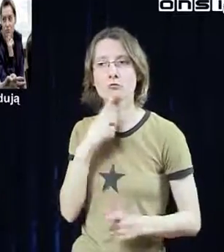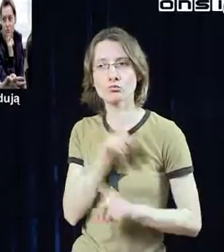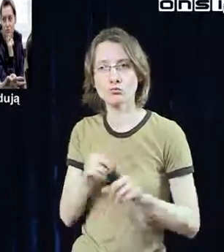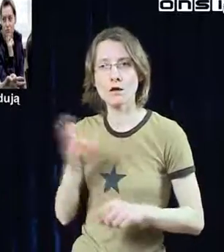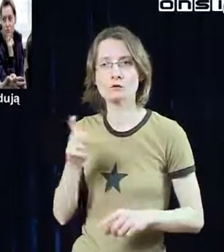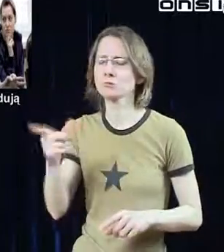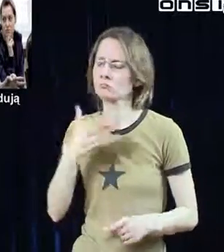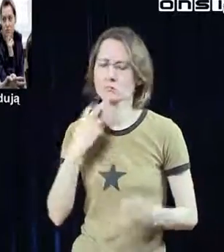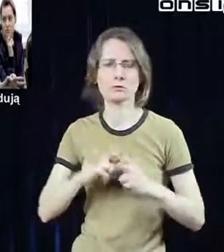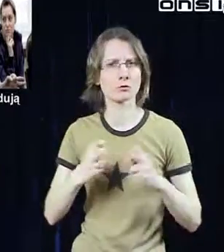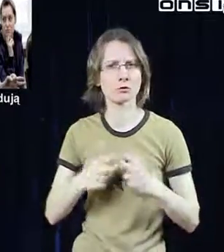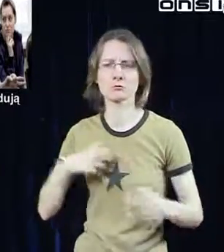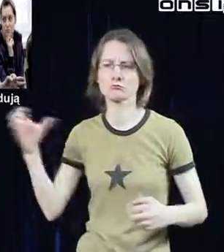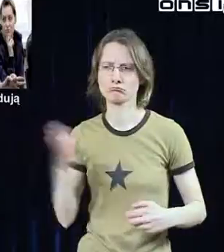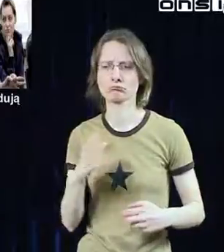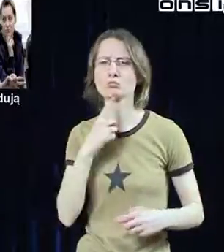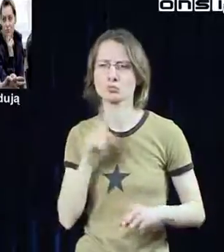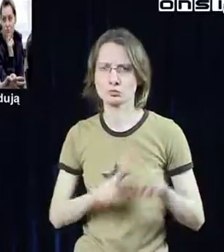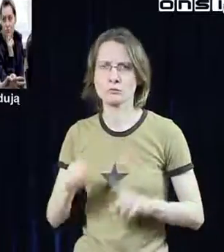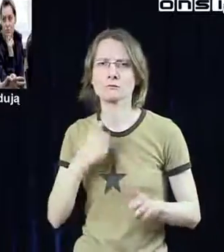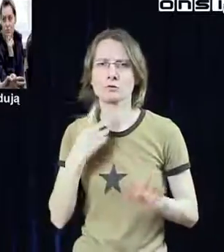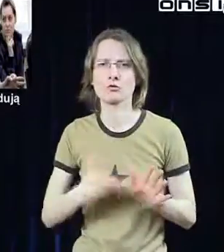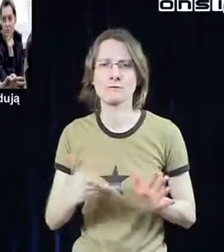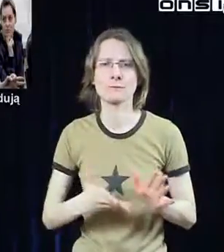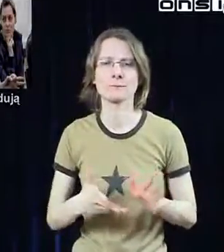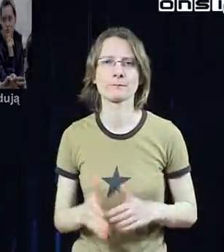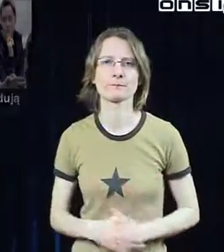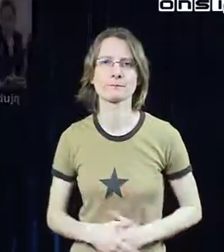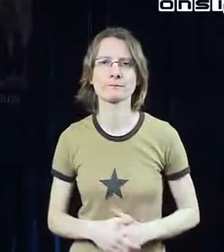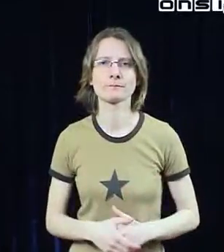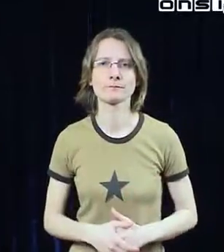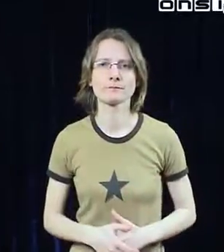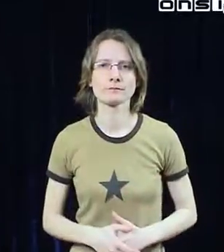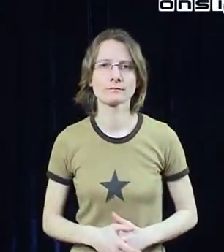like this All I want is a you'll never sound fine